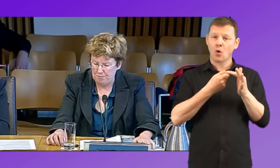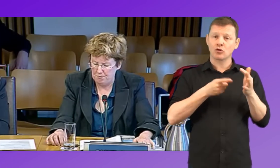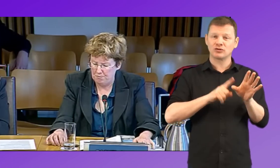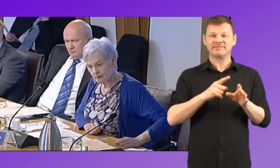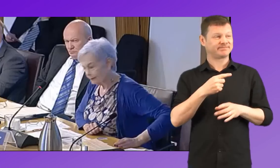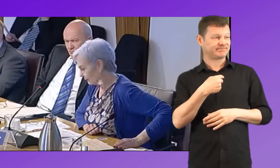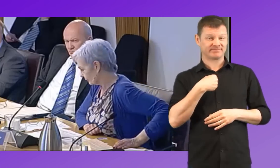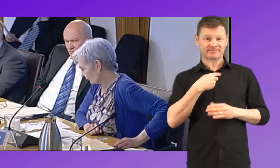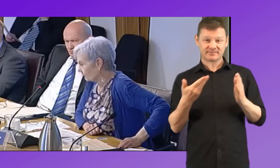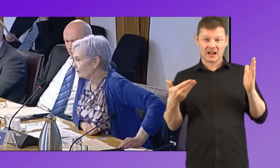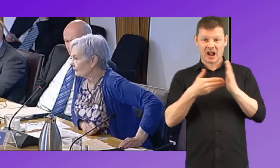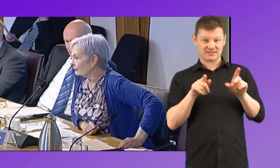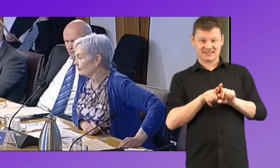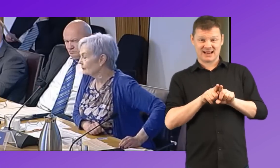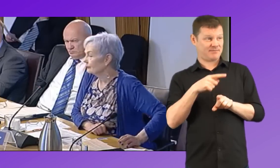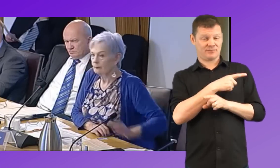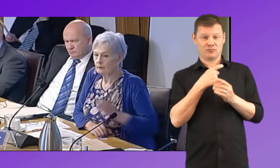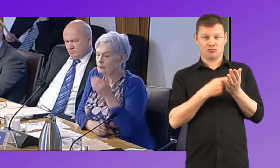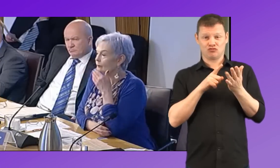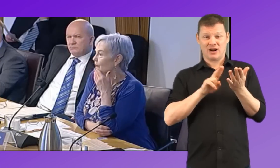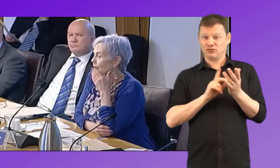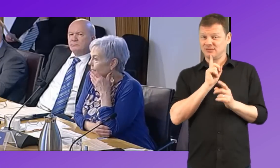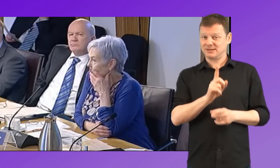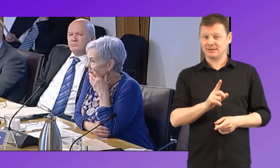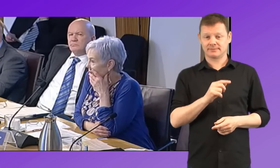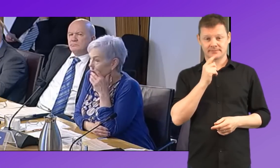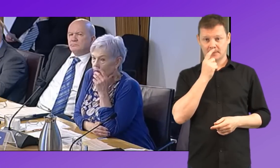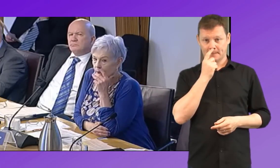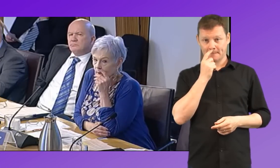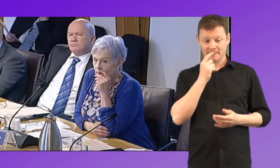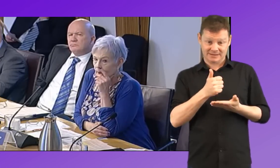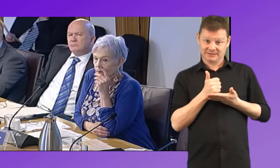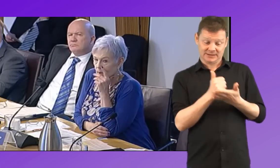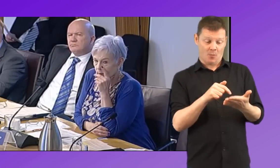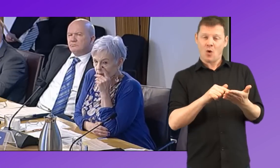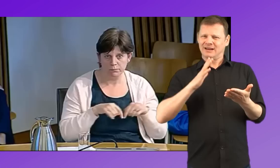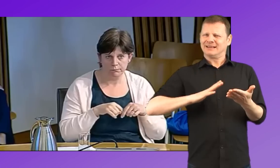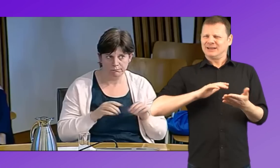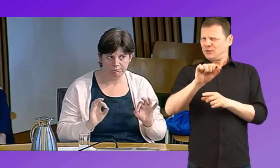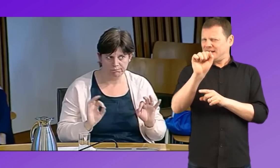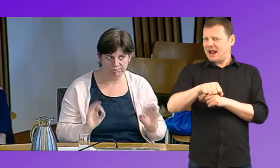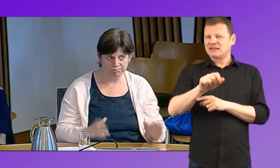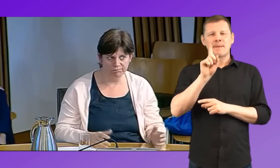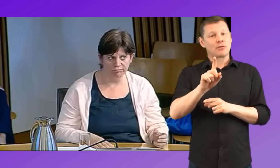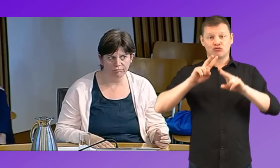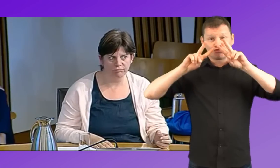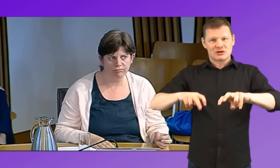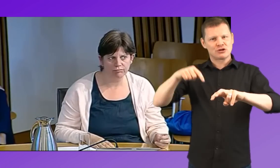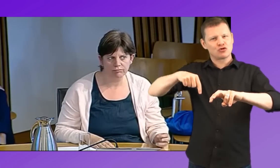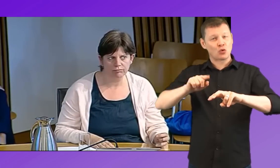I think just to add to what Rachel was saying about that there is a need for support, but there's also a desperate